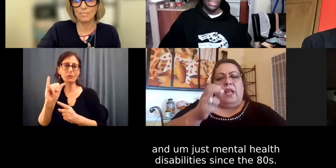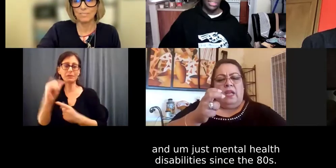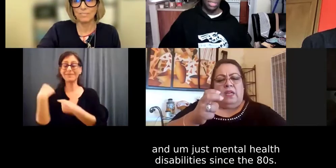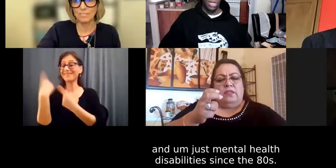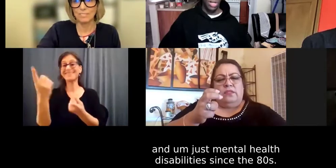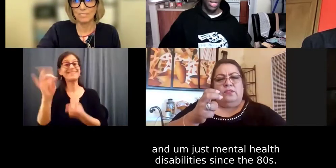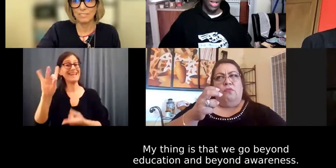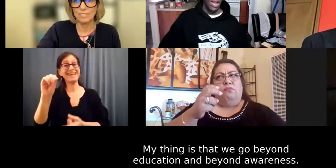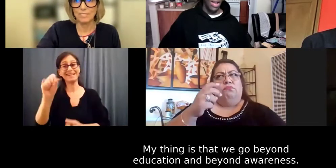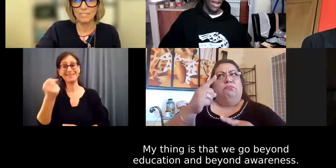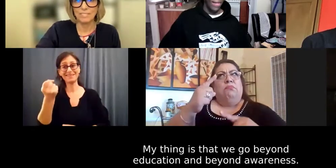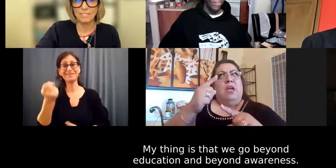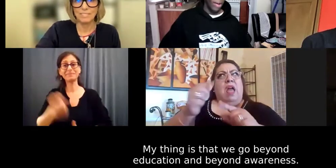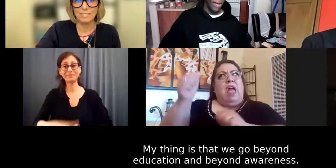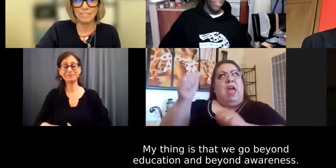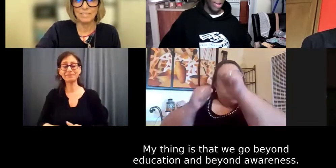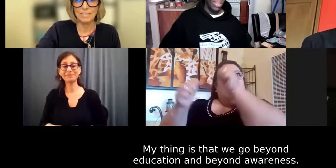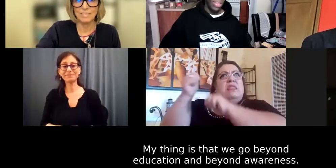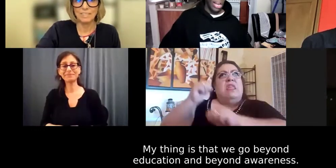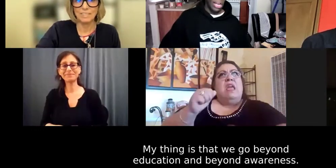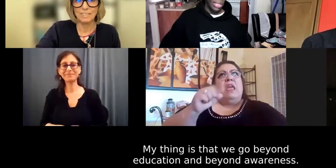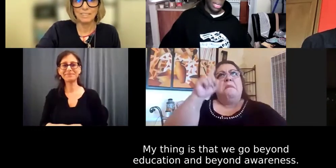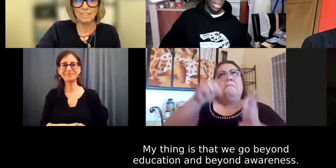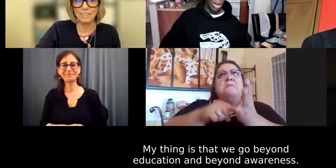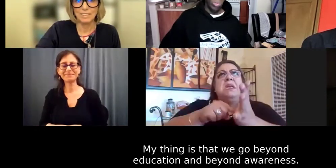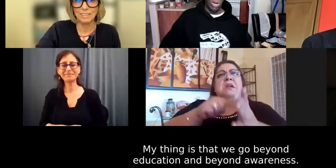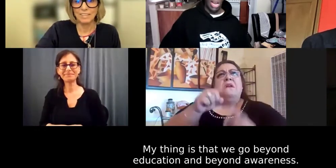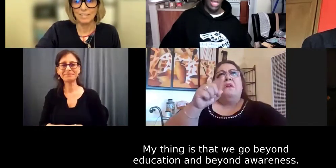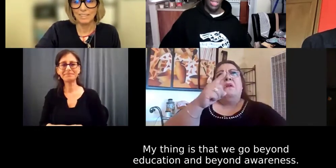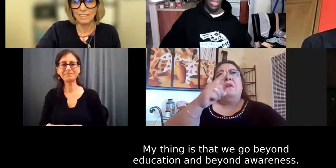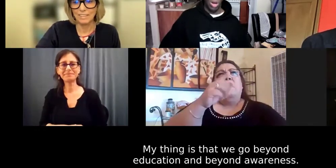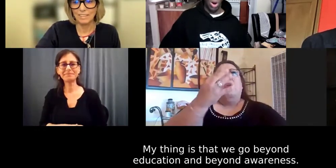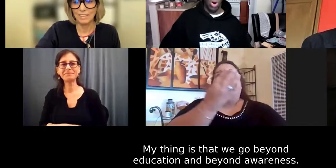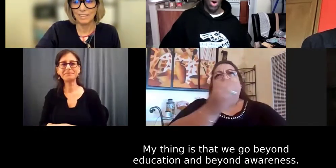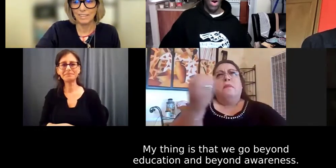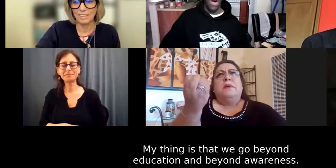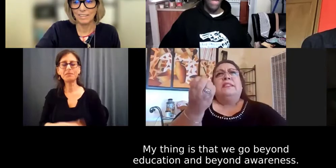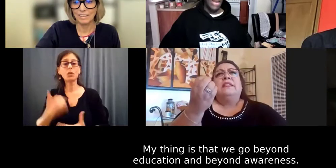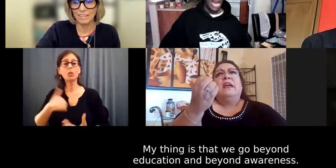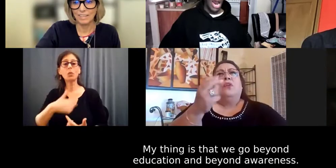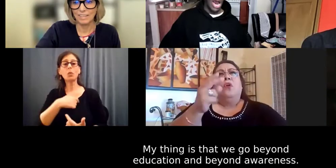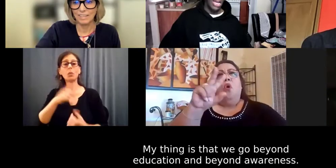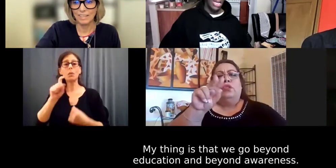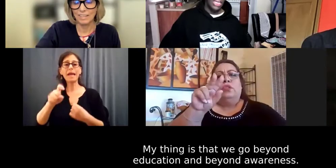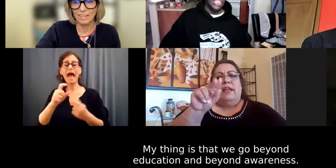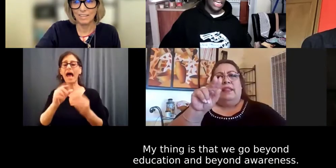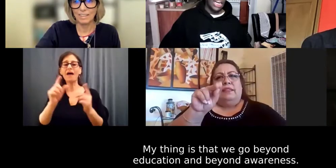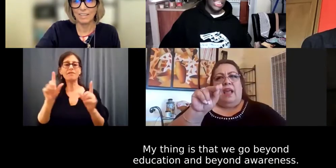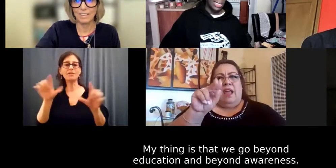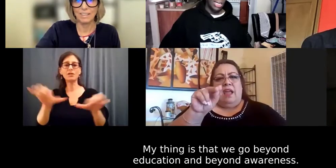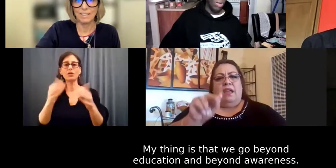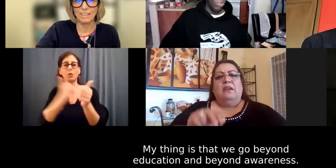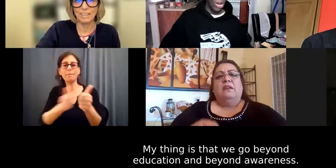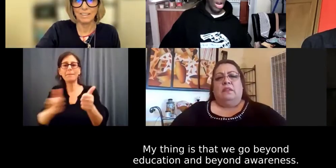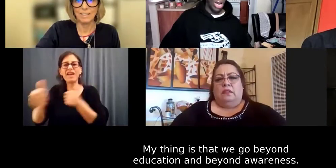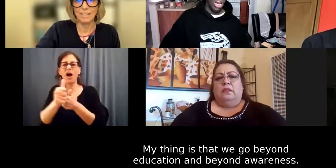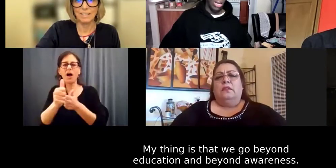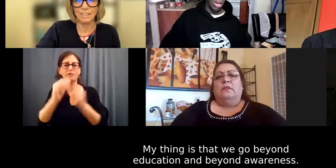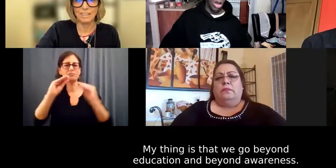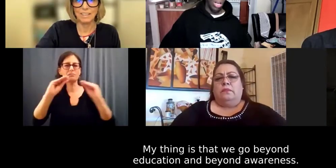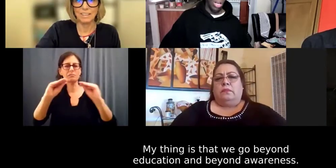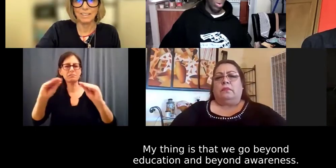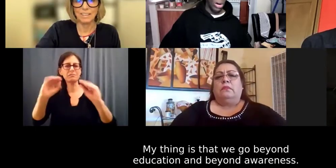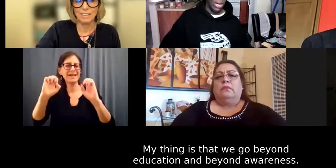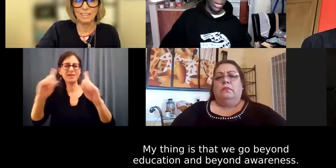80s. And my thing is that we have to go beyond education and beyond